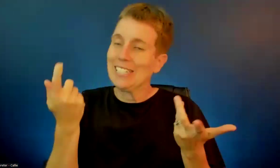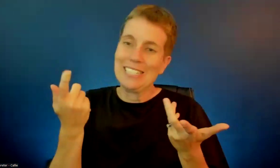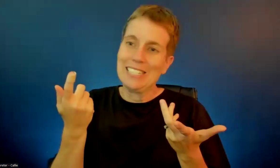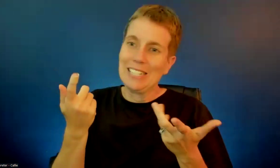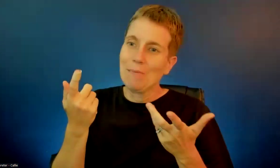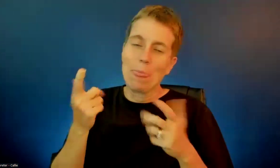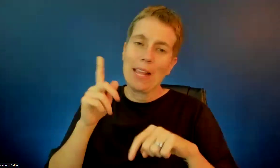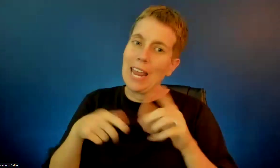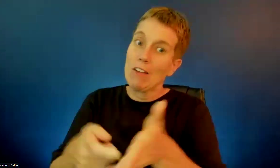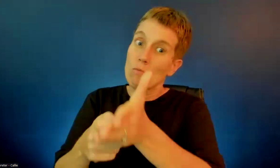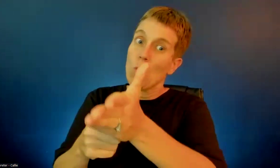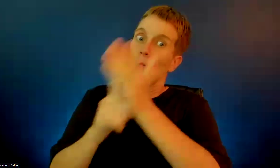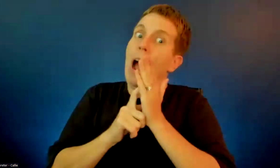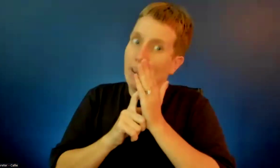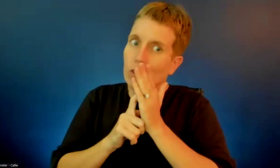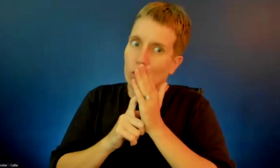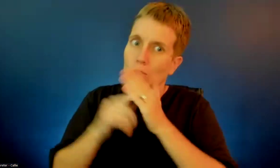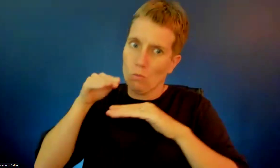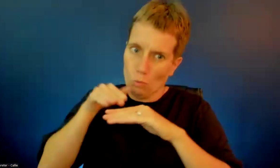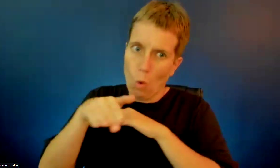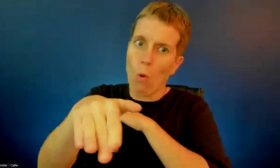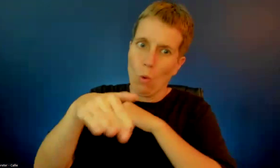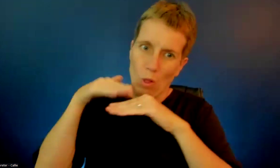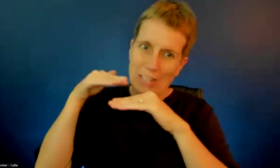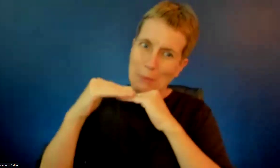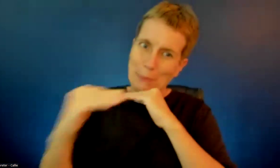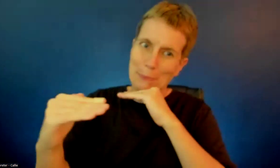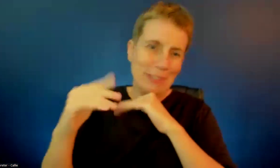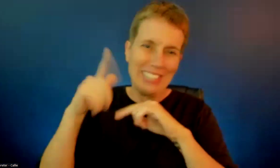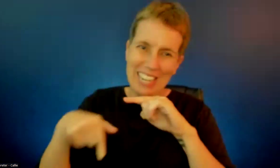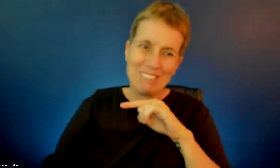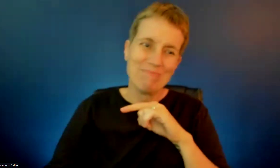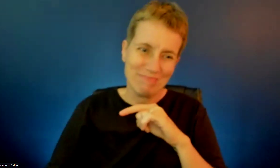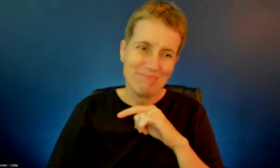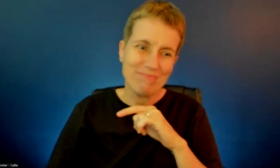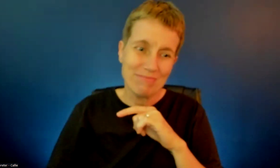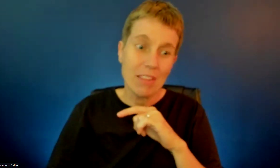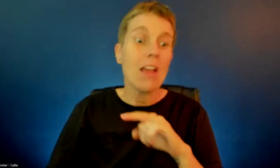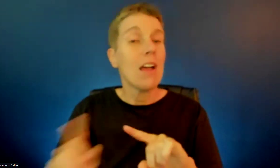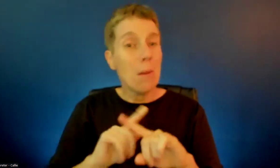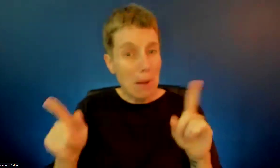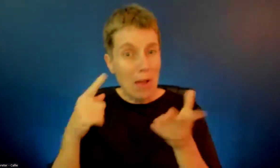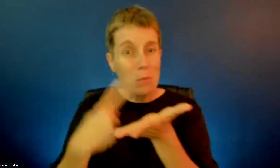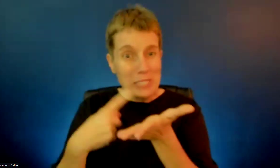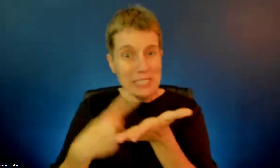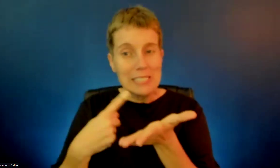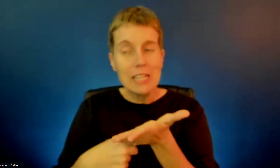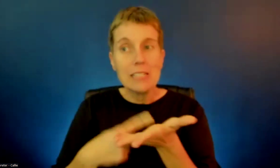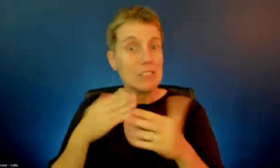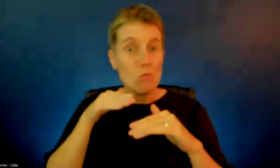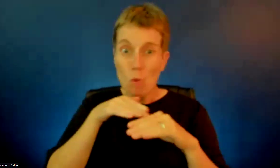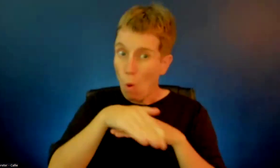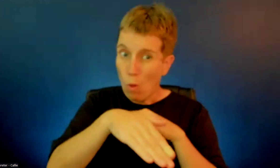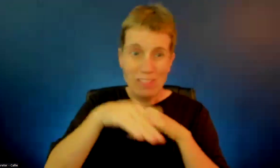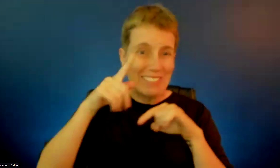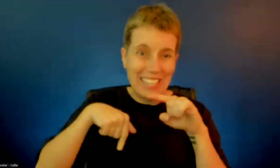accommodations, such as the apps. In her case, it was a transfer shower bench. And that seemed to work. She